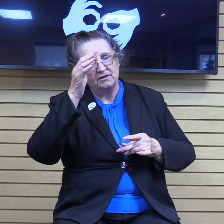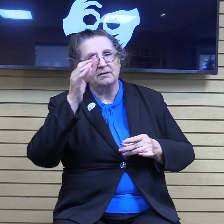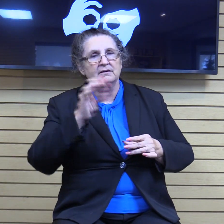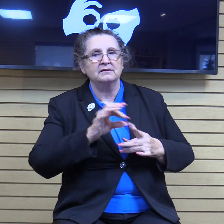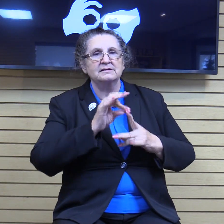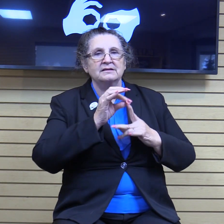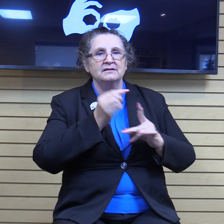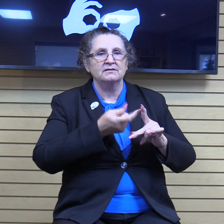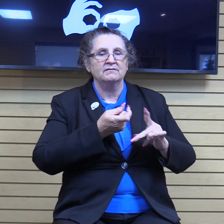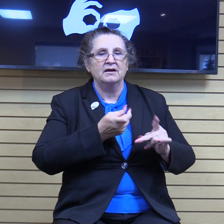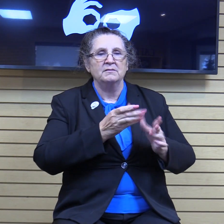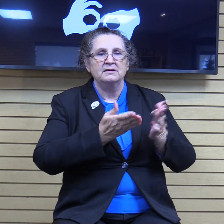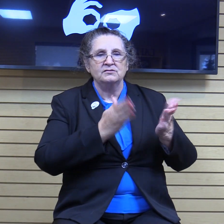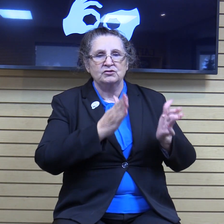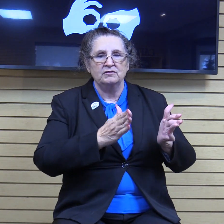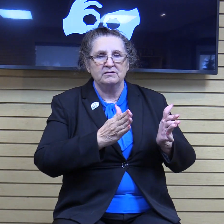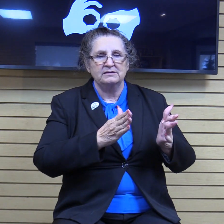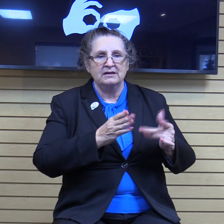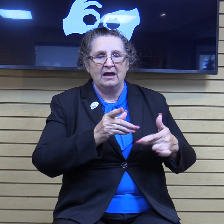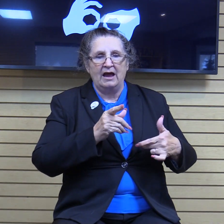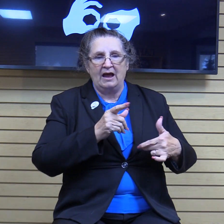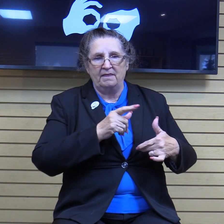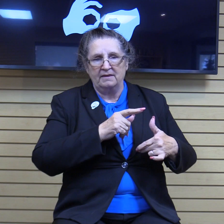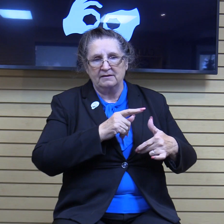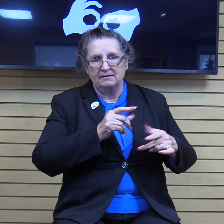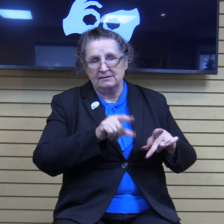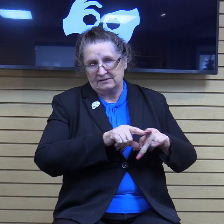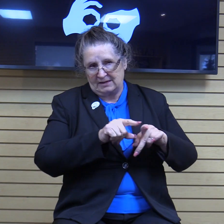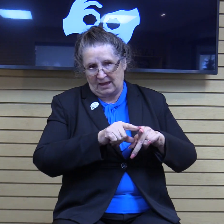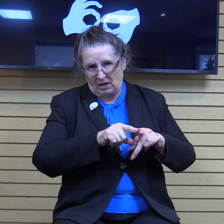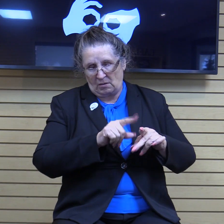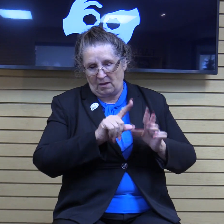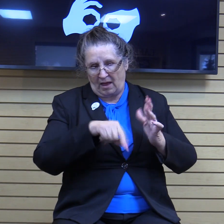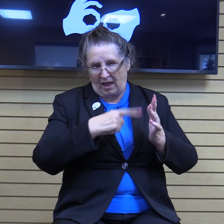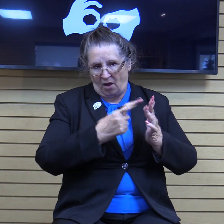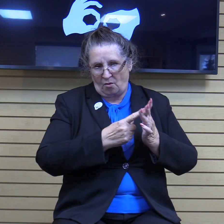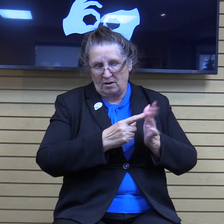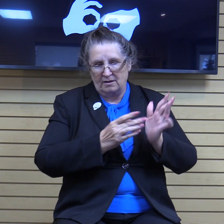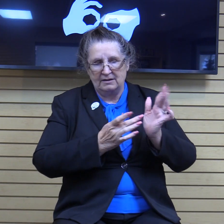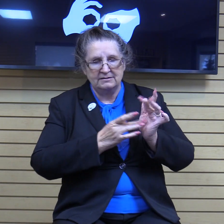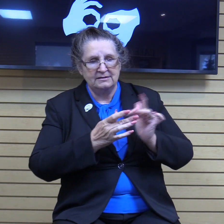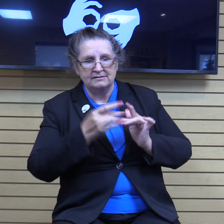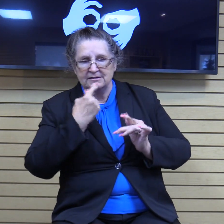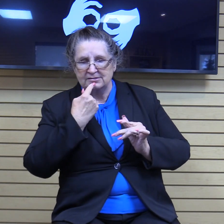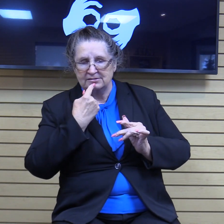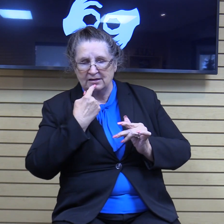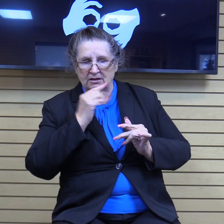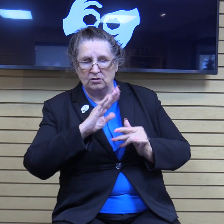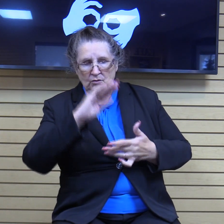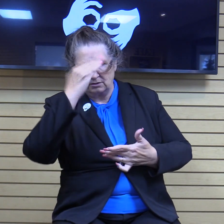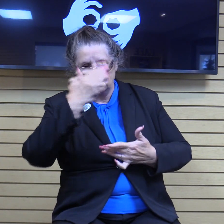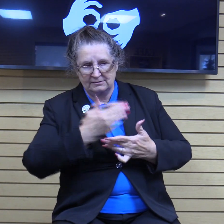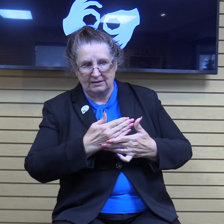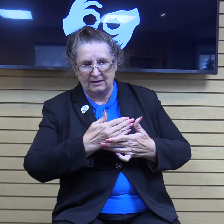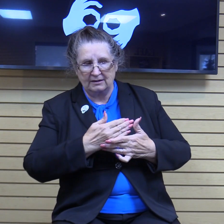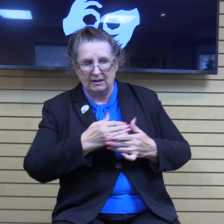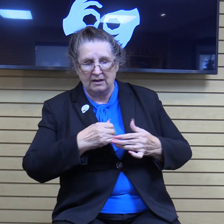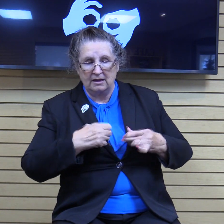same hour in which Jesus said to him, your son lives, that his healing took place. And he himself